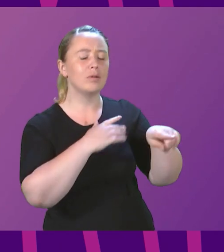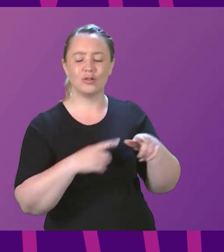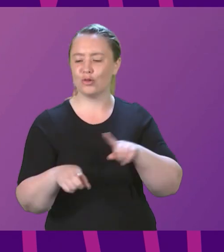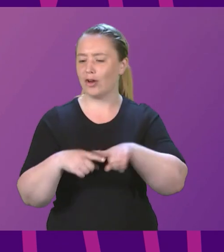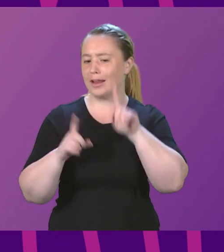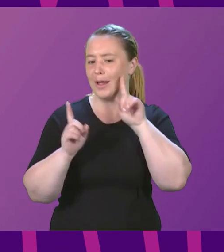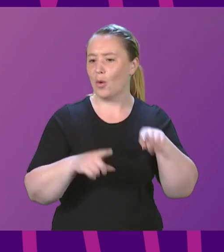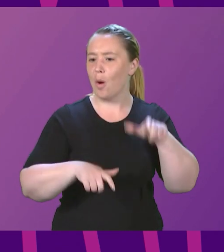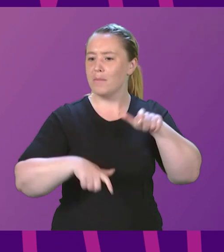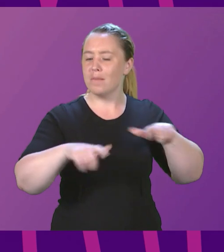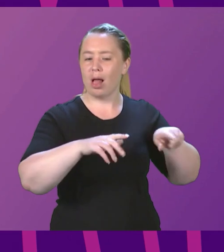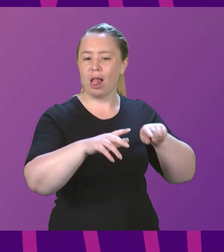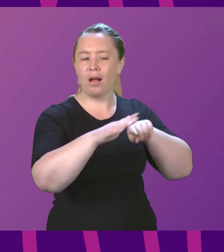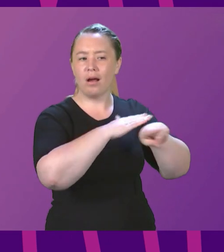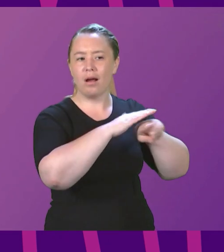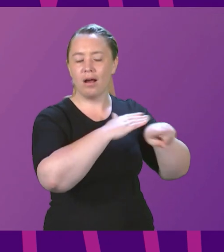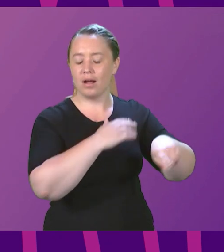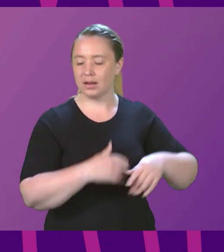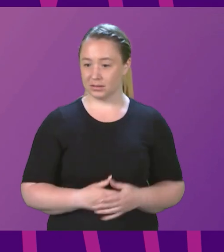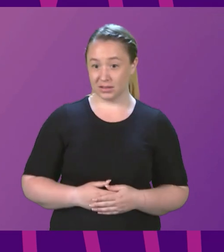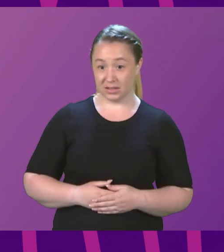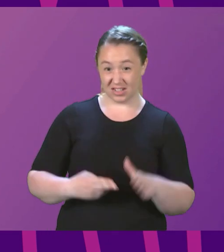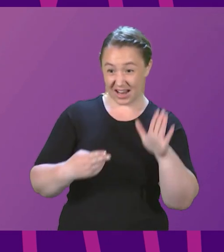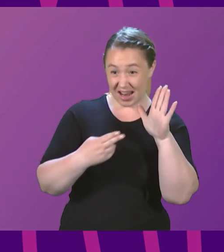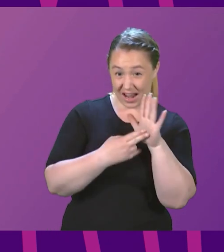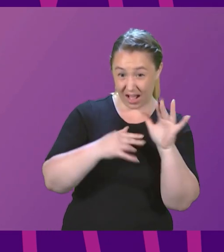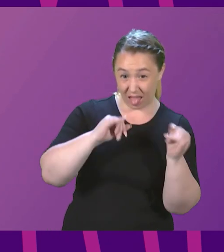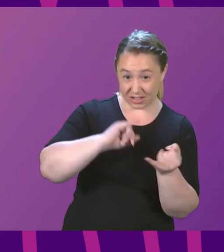Because Nicola Sturgeon,